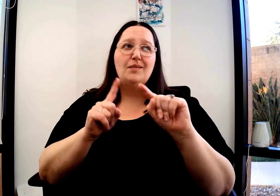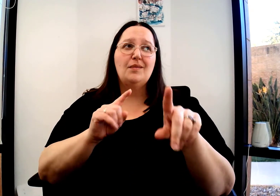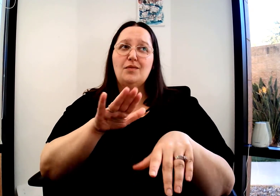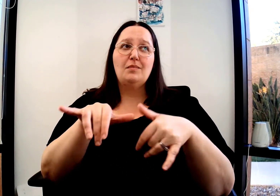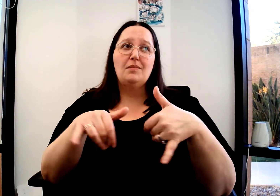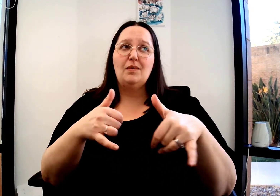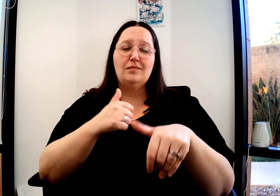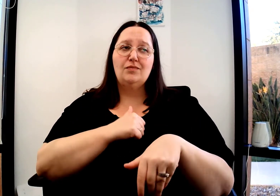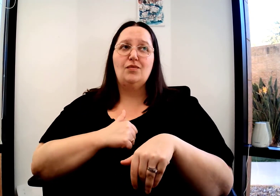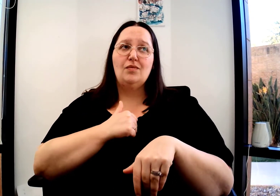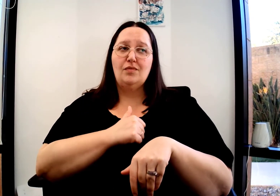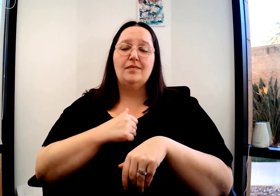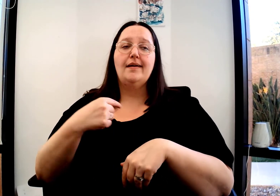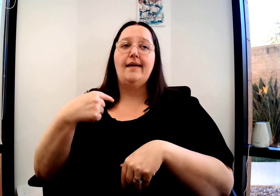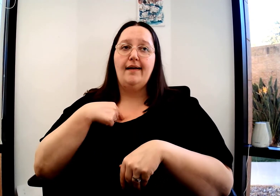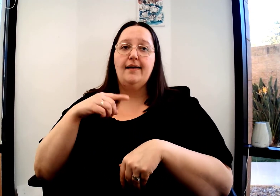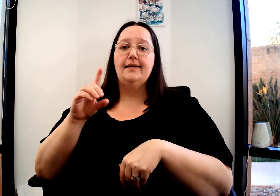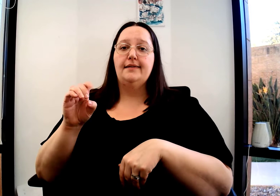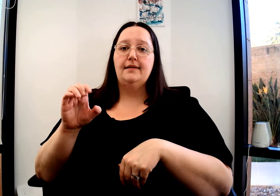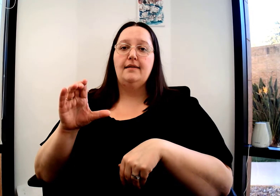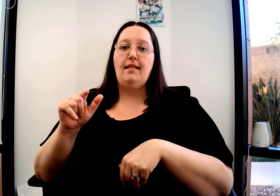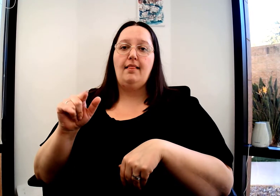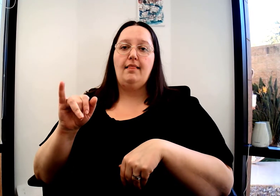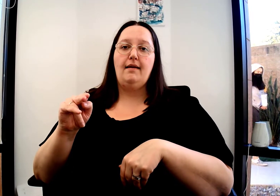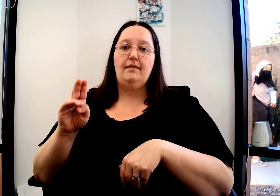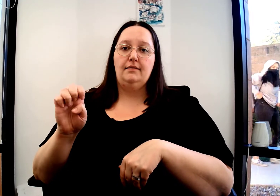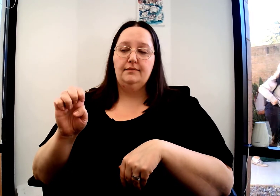It can mean, oh, I'm sorry, I can't come to your party. I have to decline.